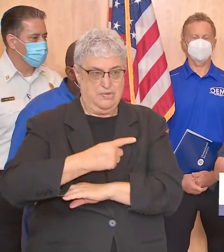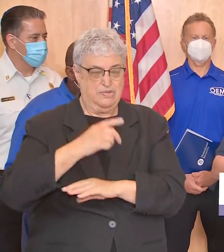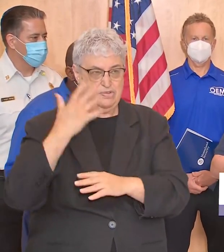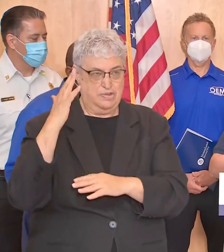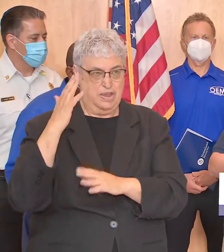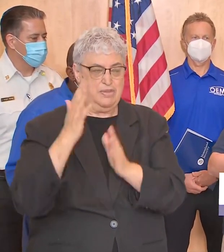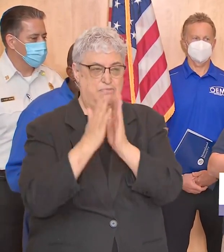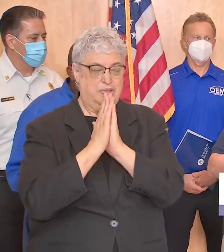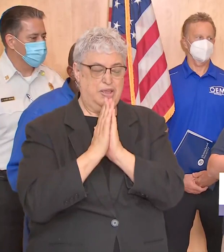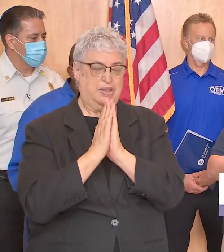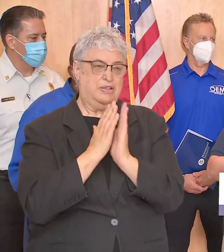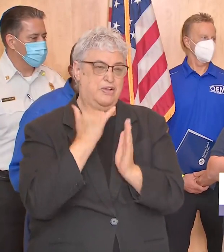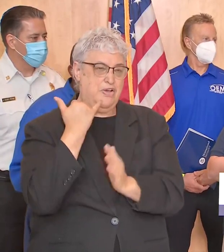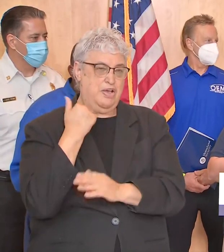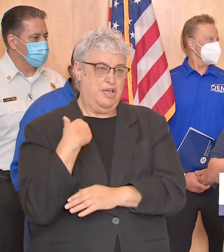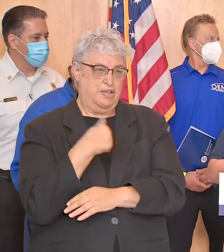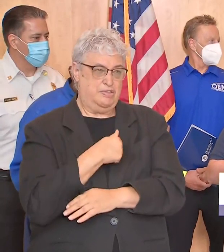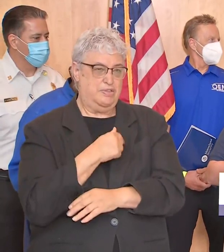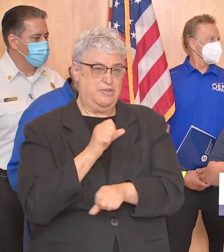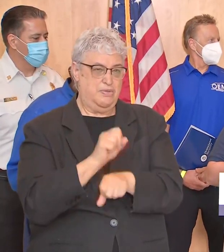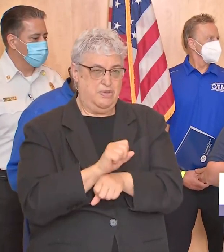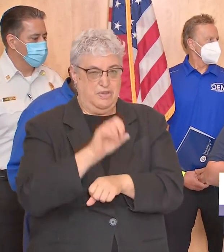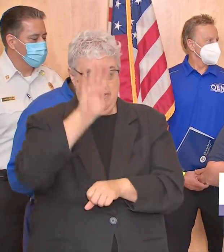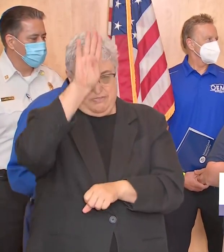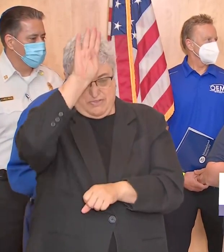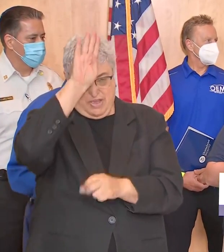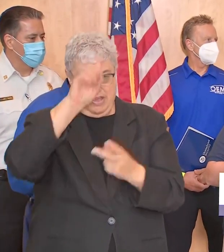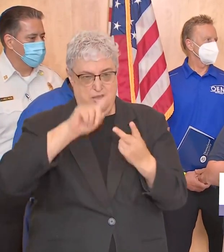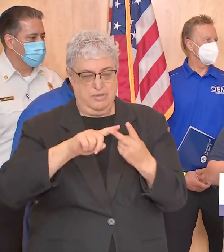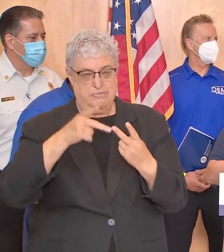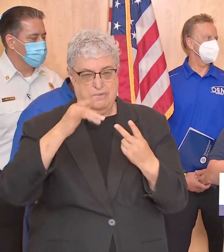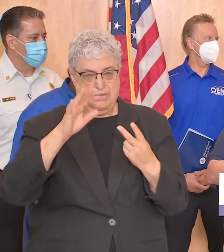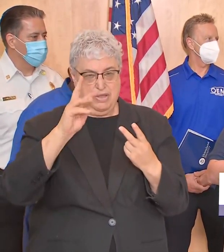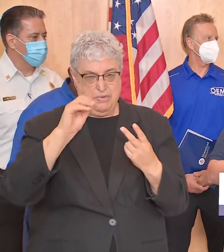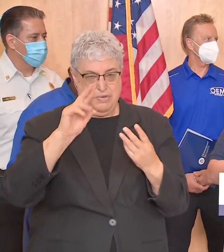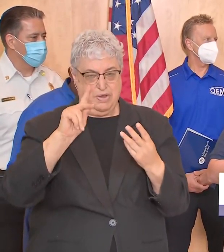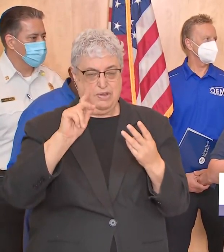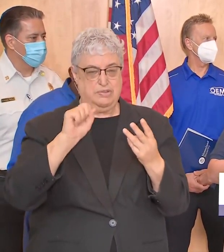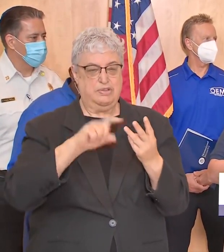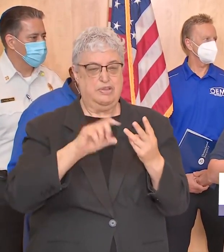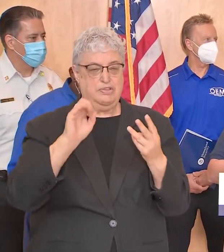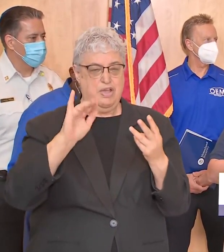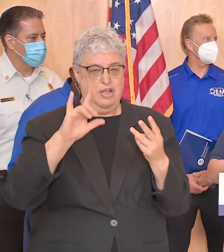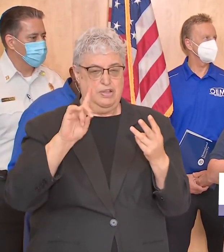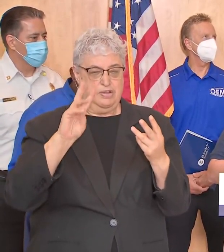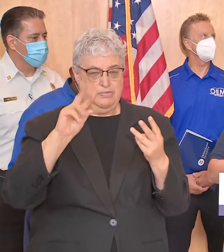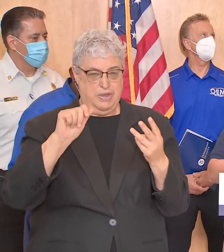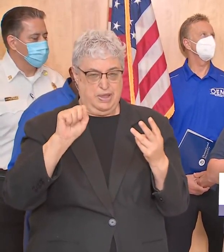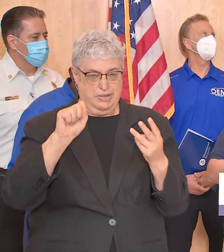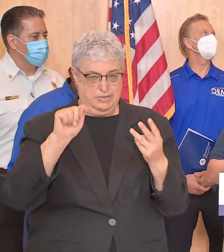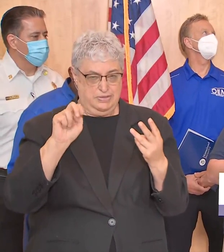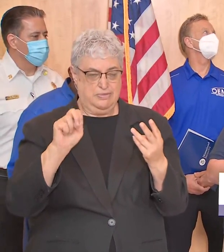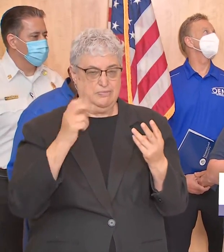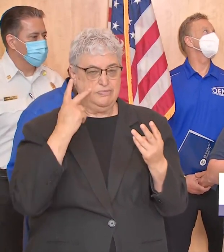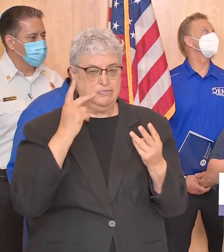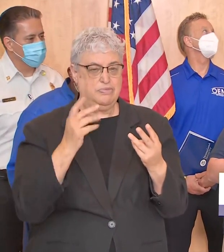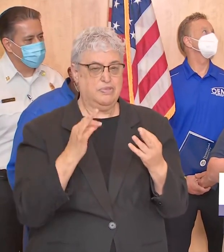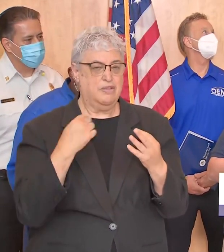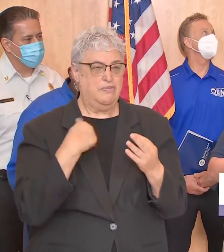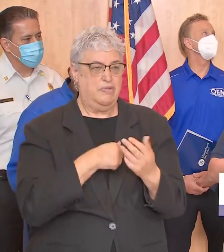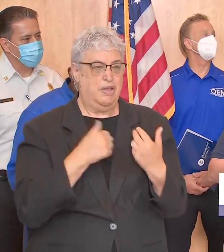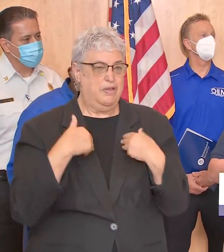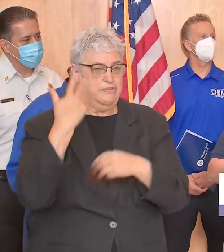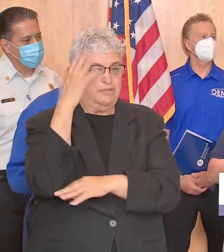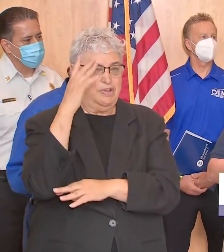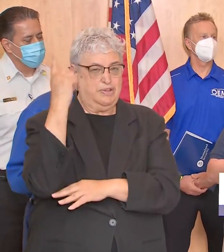and we will work with fire parks solid waste and public works to get crews out to each of those that are called in also if we have